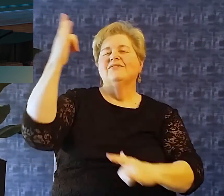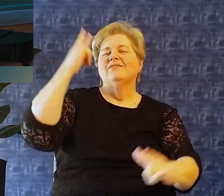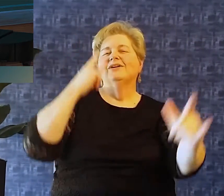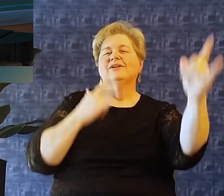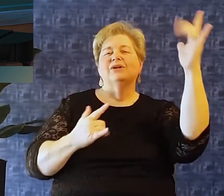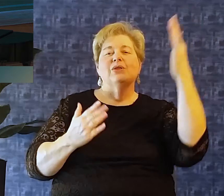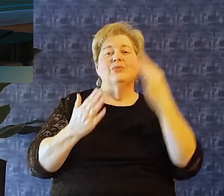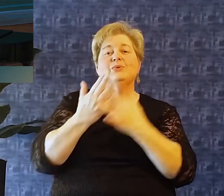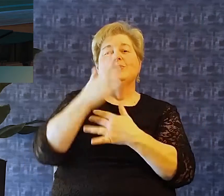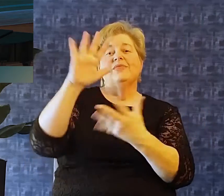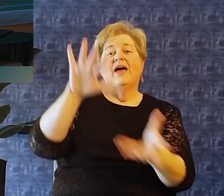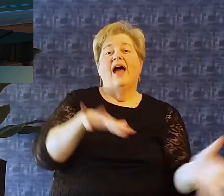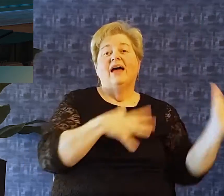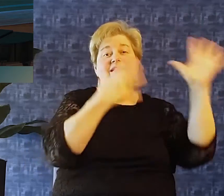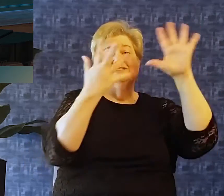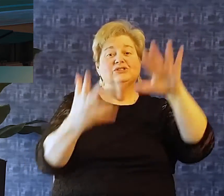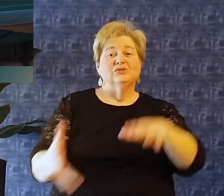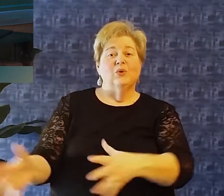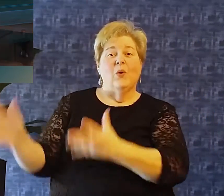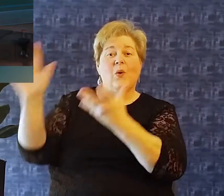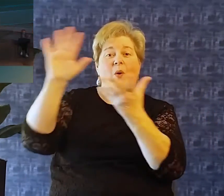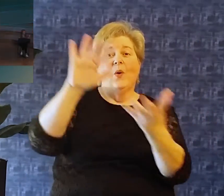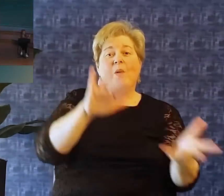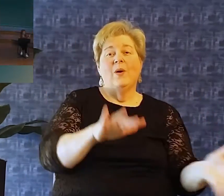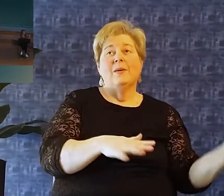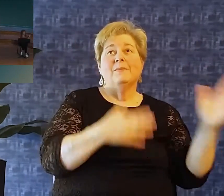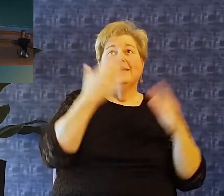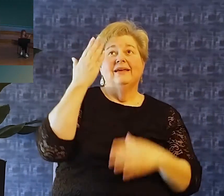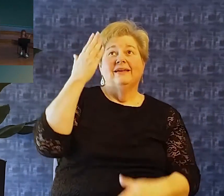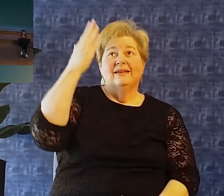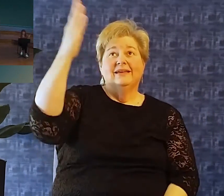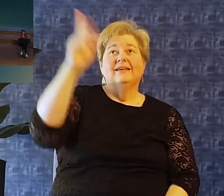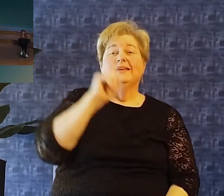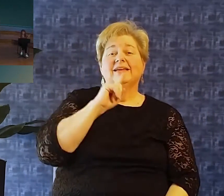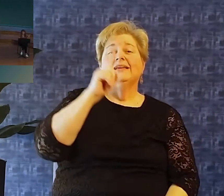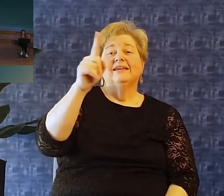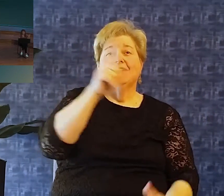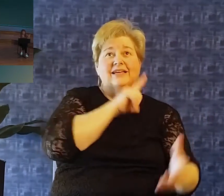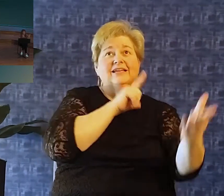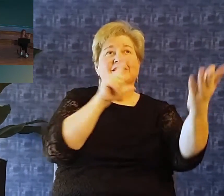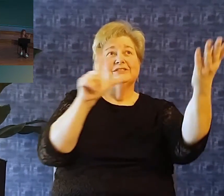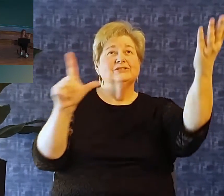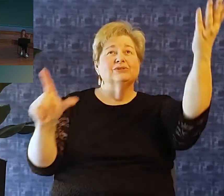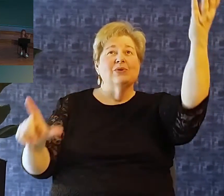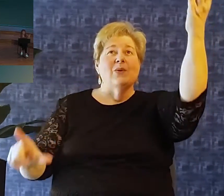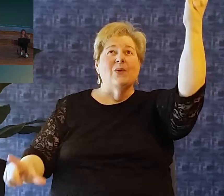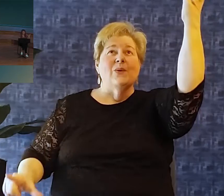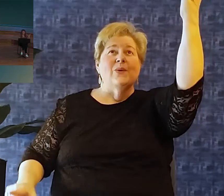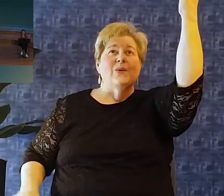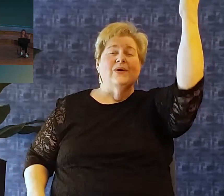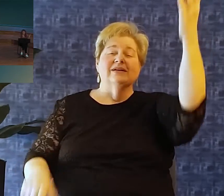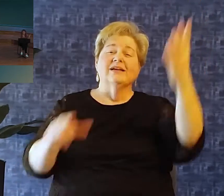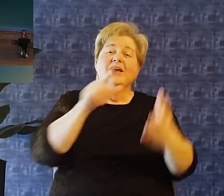Through the storm, He is born